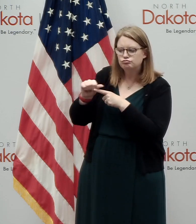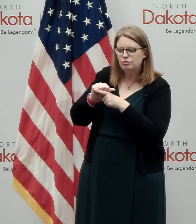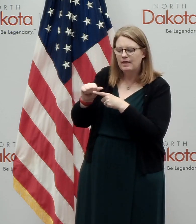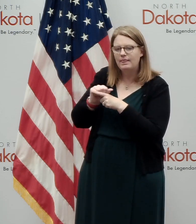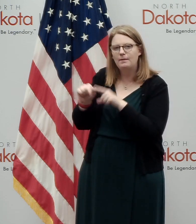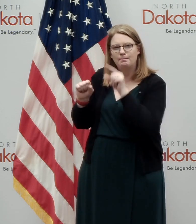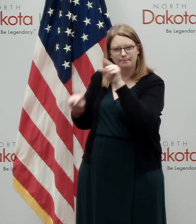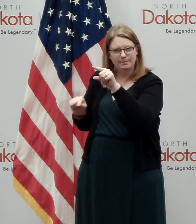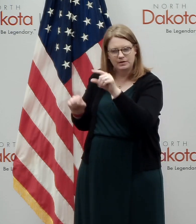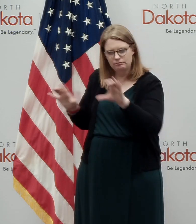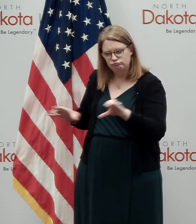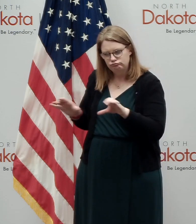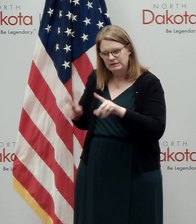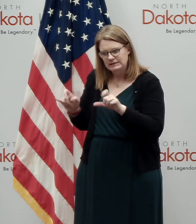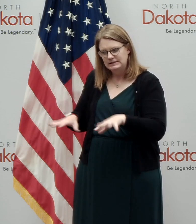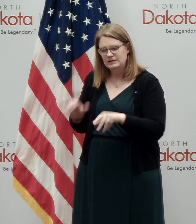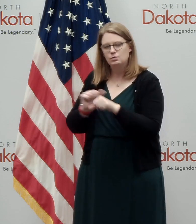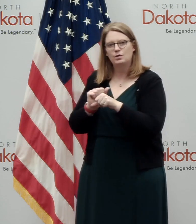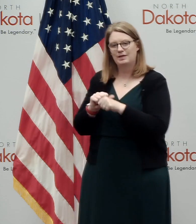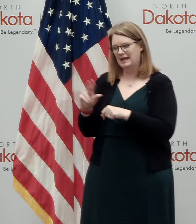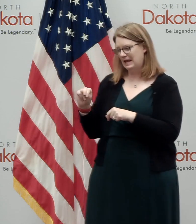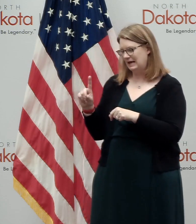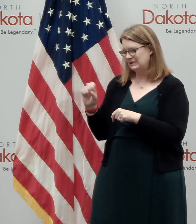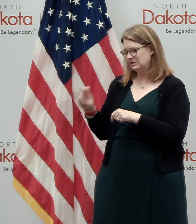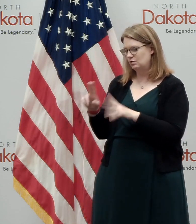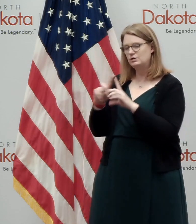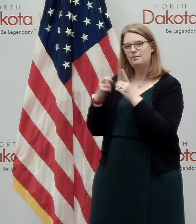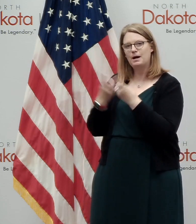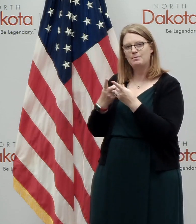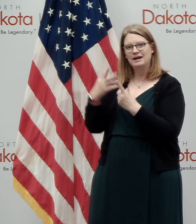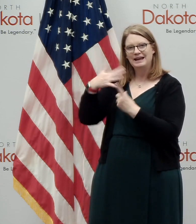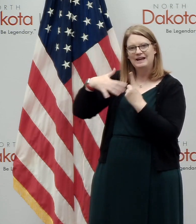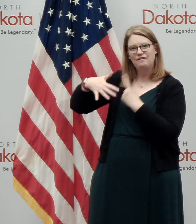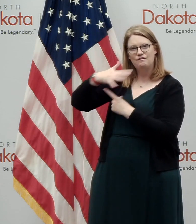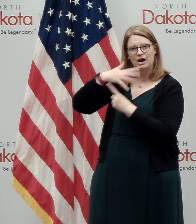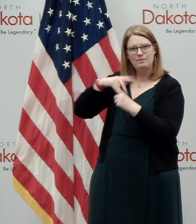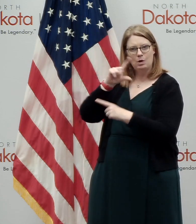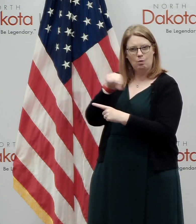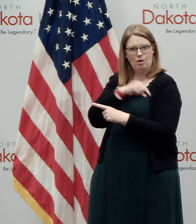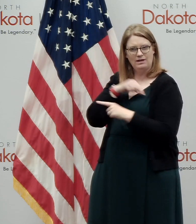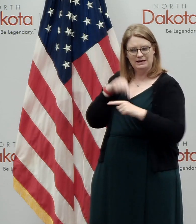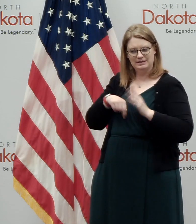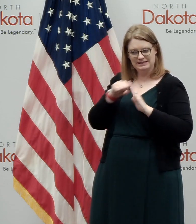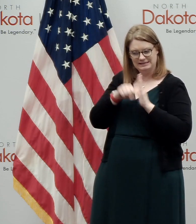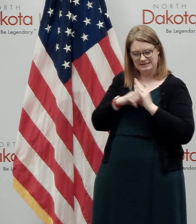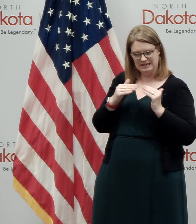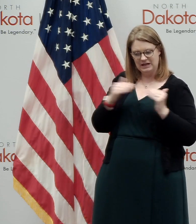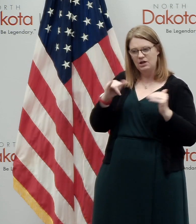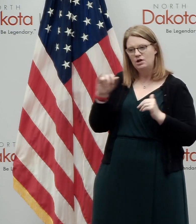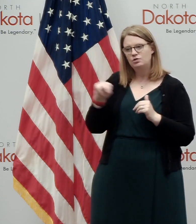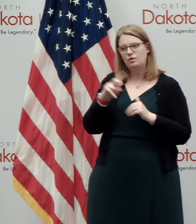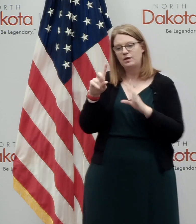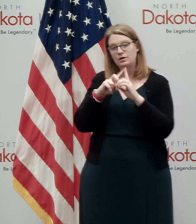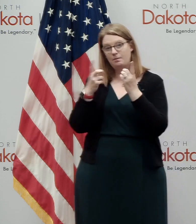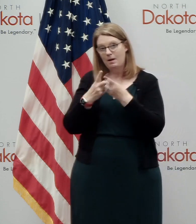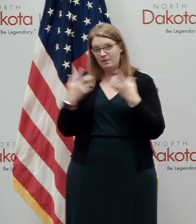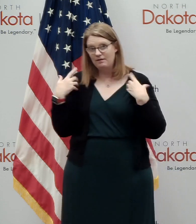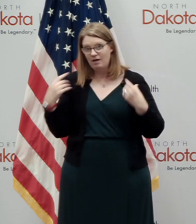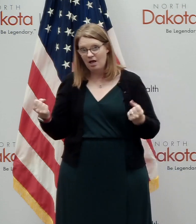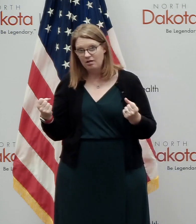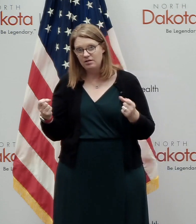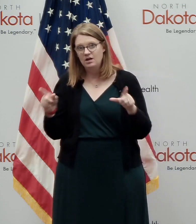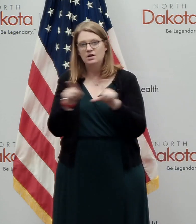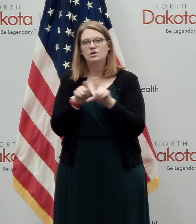recommendation, uh, working with NDSU, uh, Department of Environmental Quality at the state level and North Dakota Department of Health, uh, doing